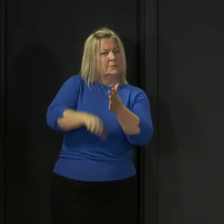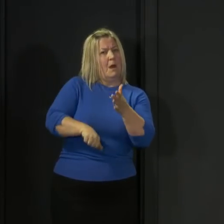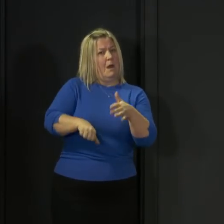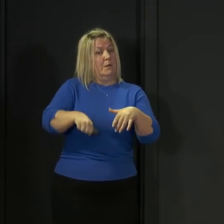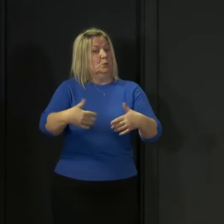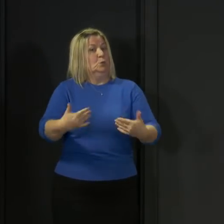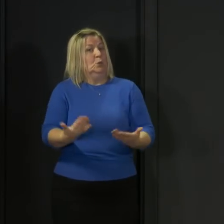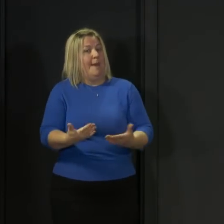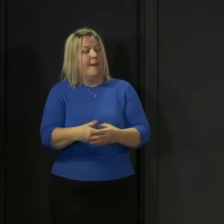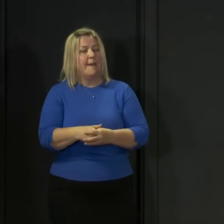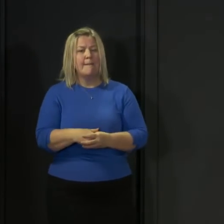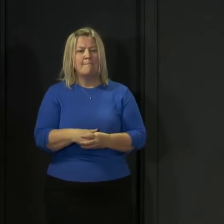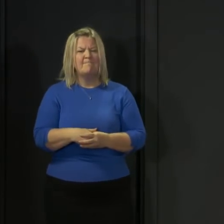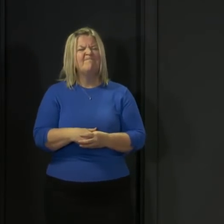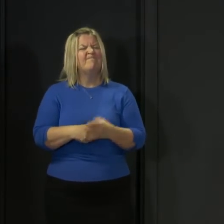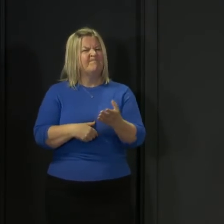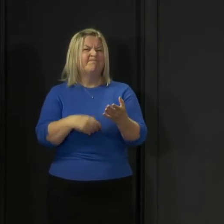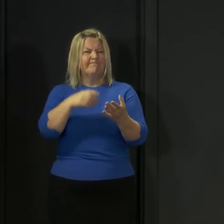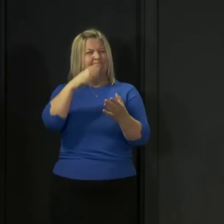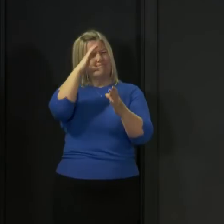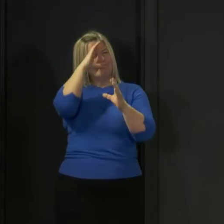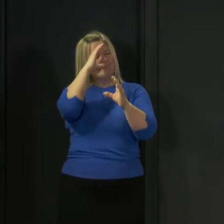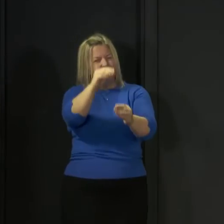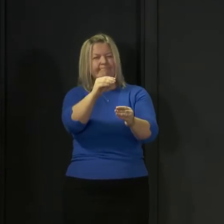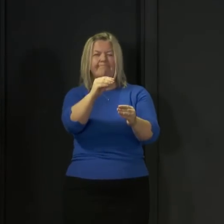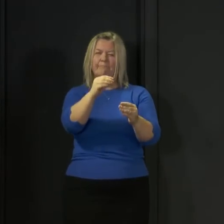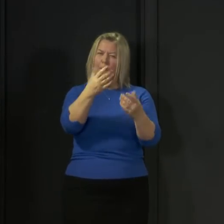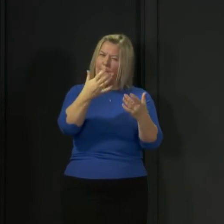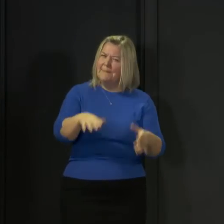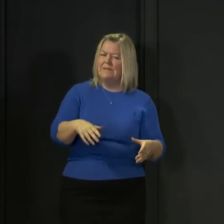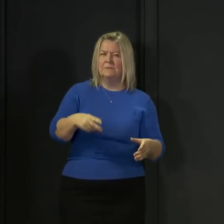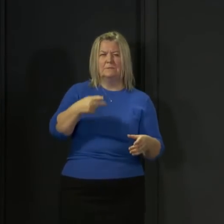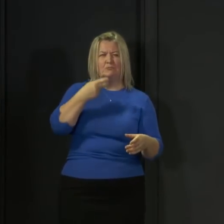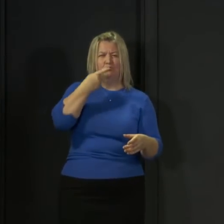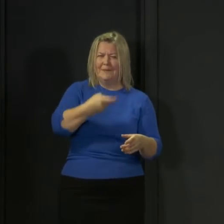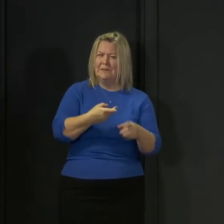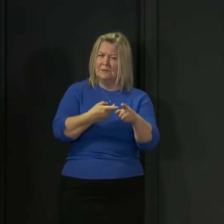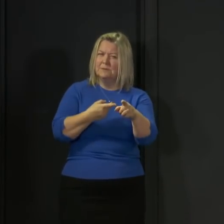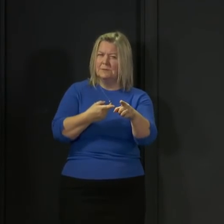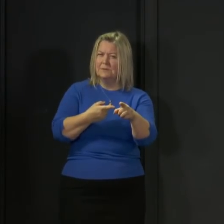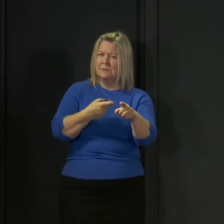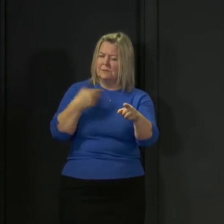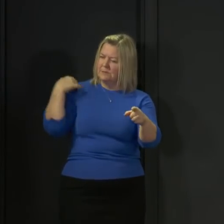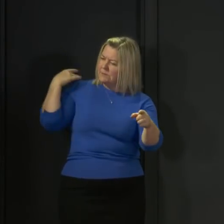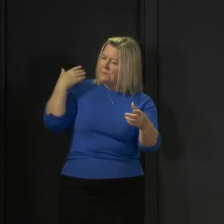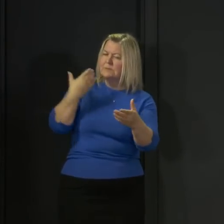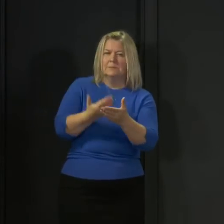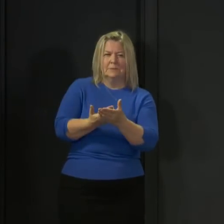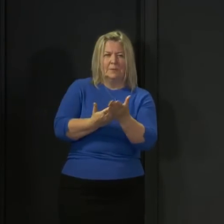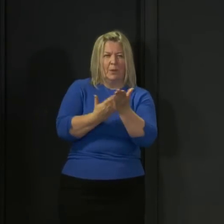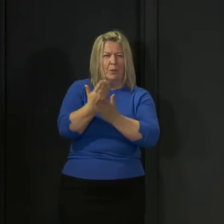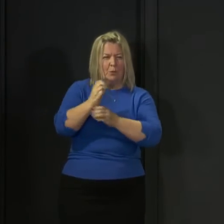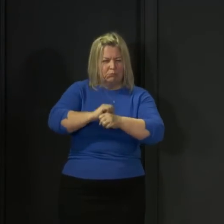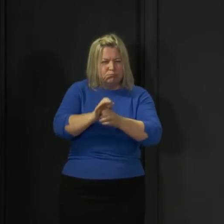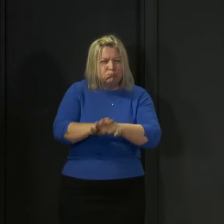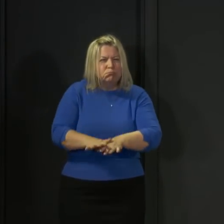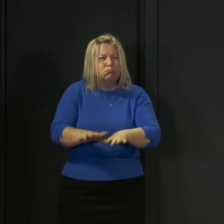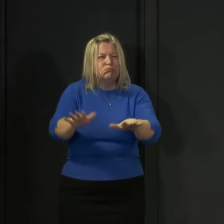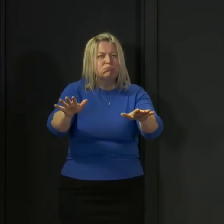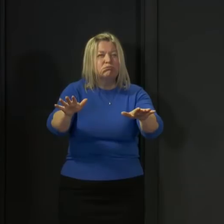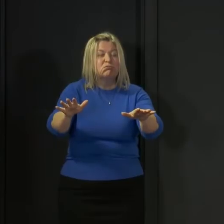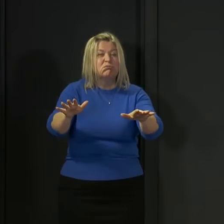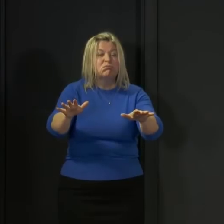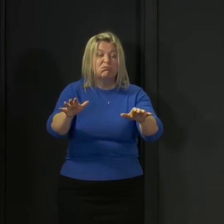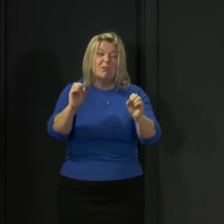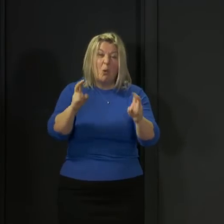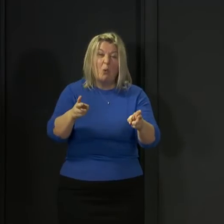My message to people and I've articulated this message previously throughout the course of this epidemic is that it's okay not to feel